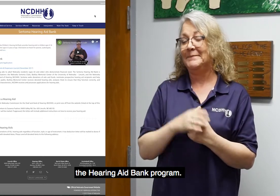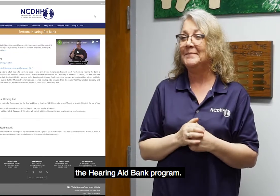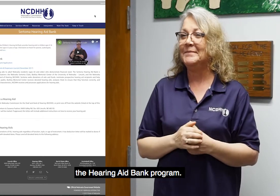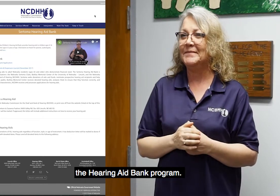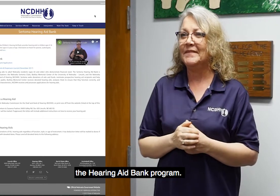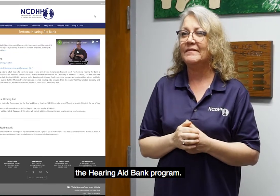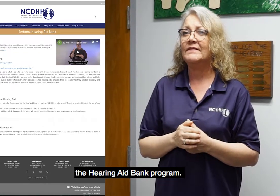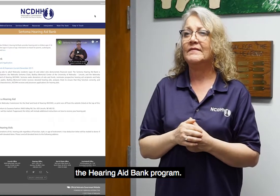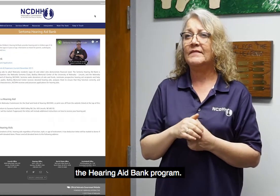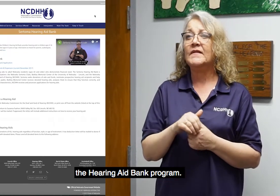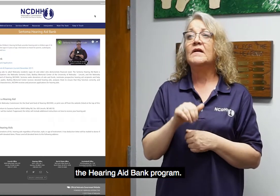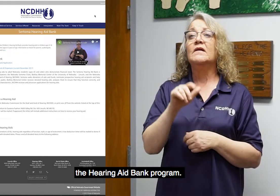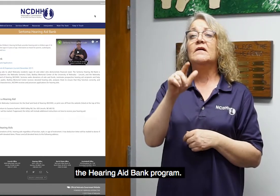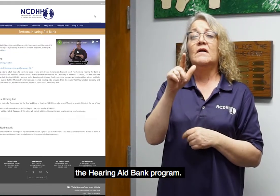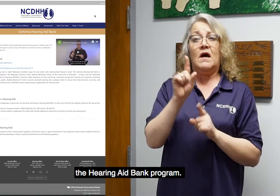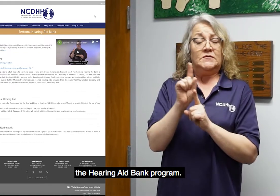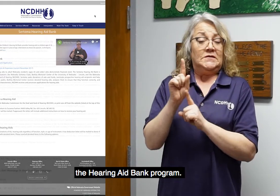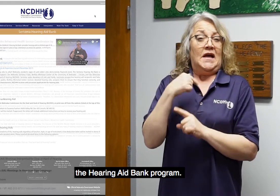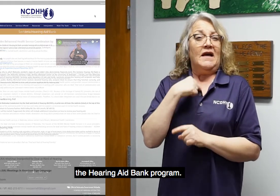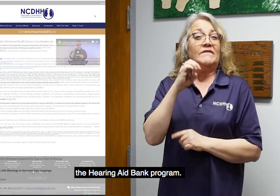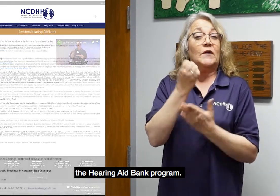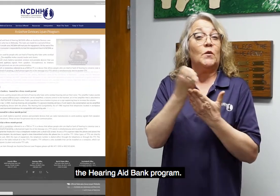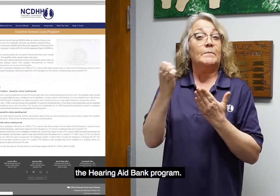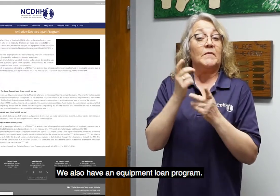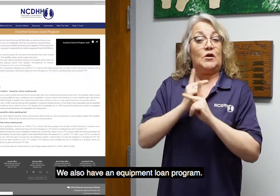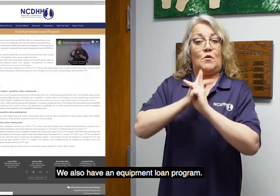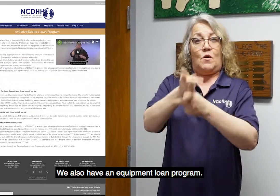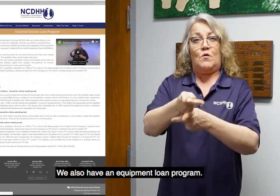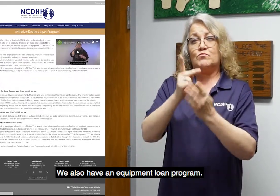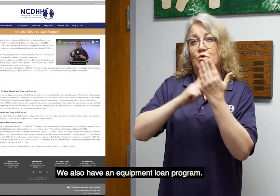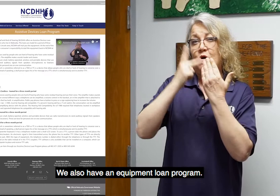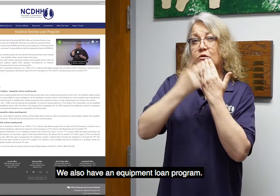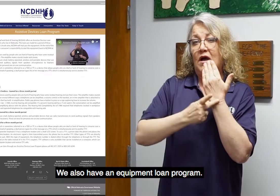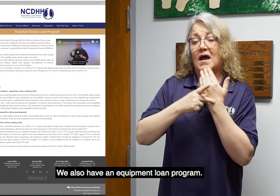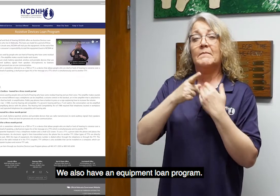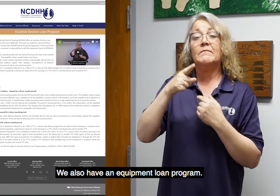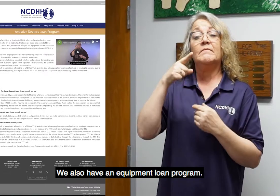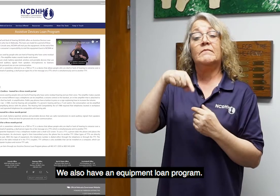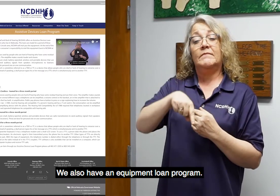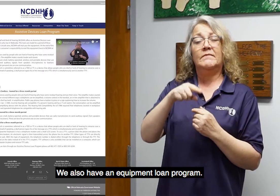bank program. We also have an equipment loan program.